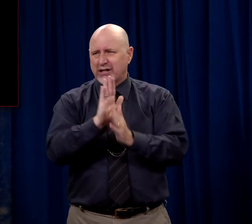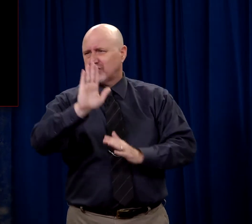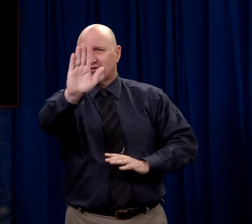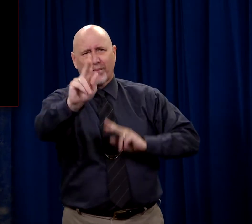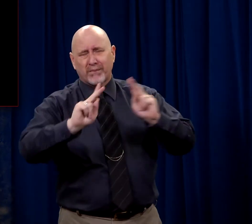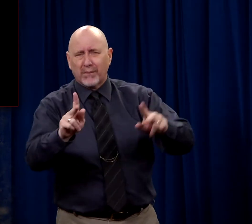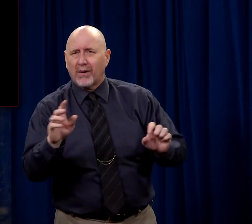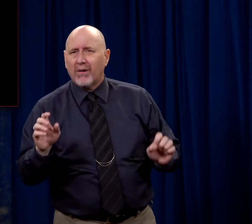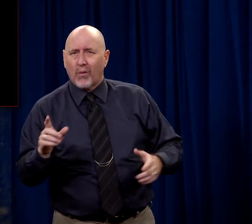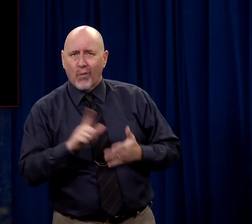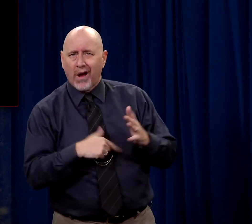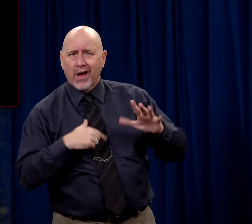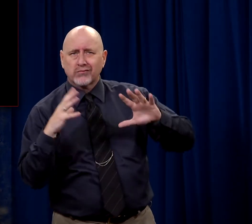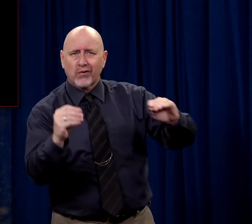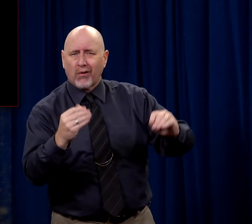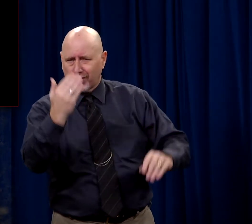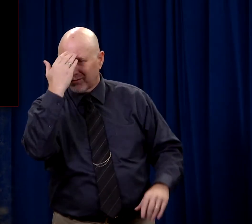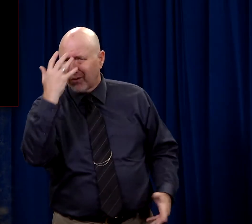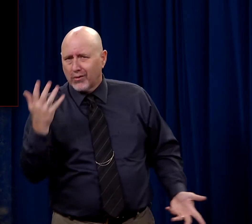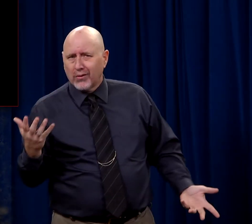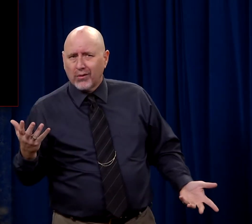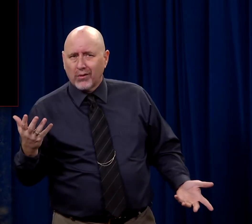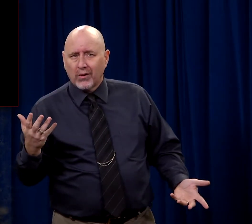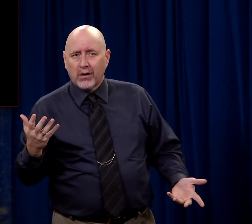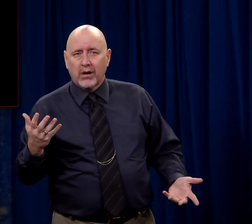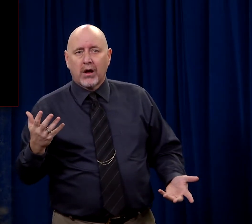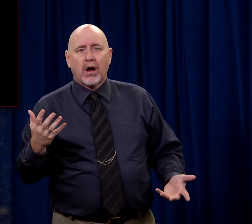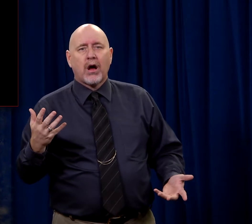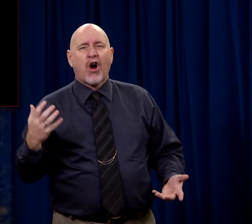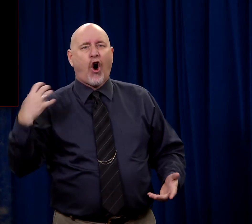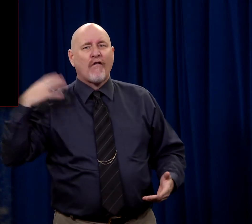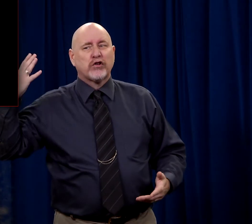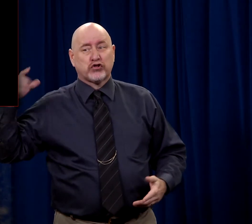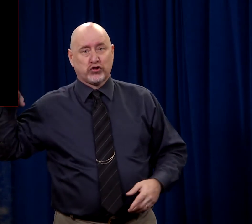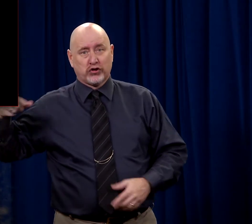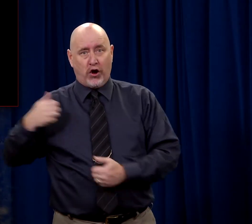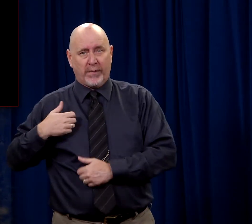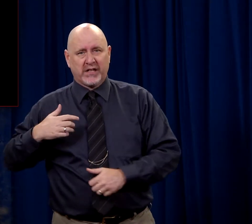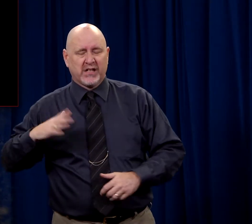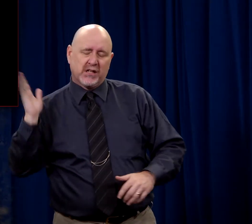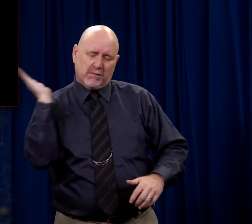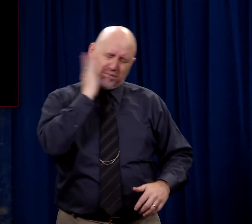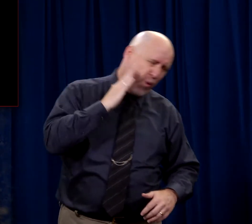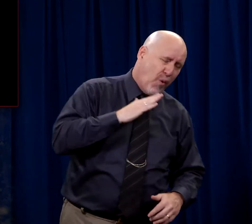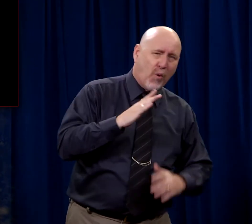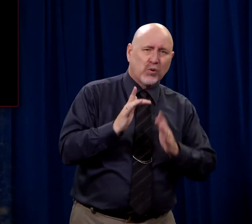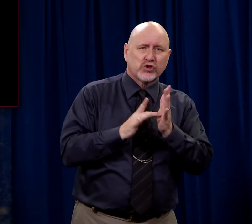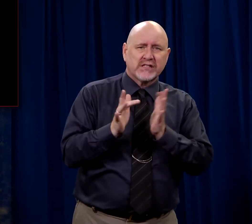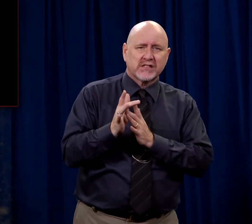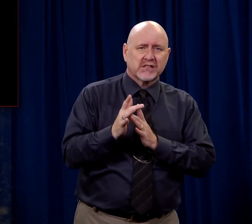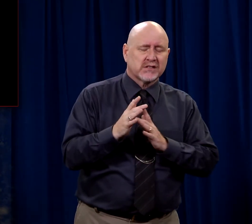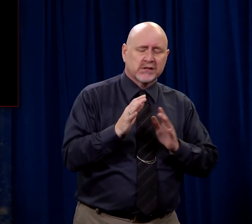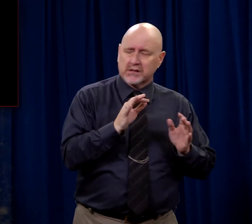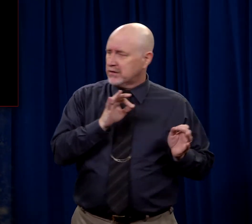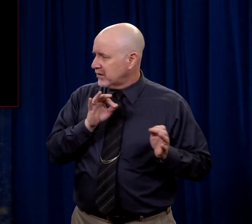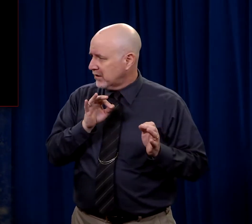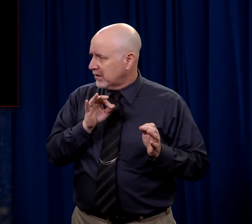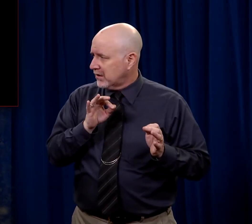Ask your own people what I've taught. At which time an officer standing there slapped Jesus. And Jesus